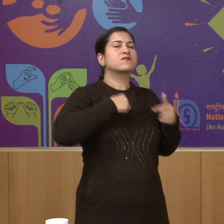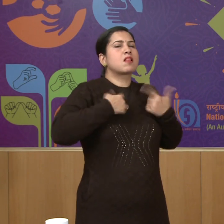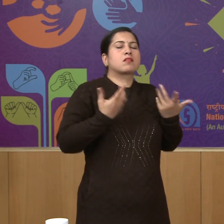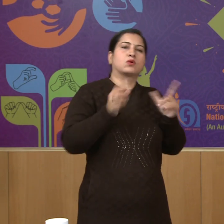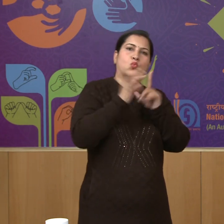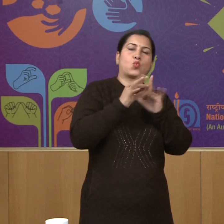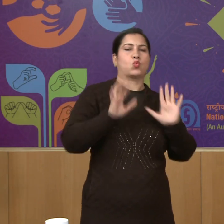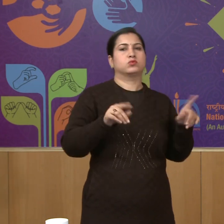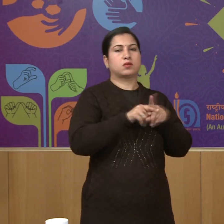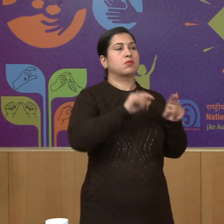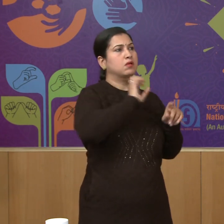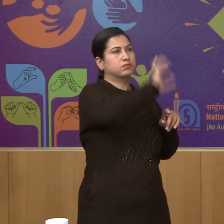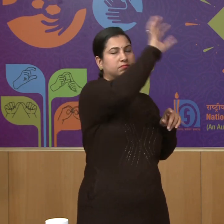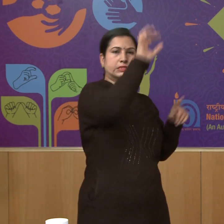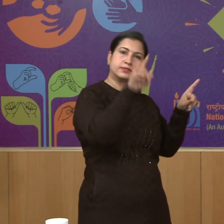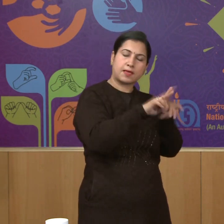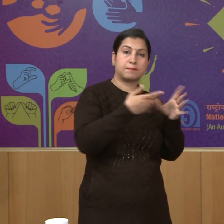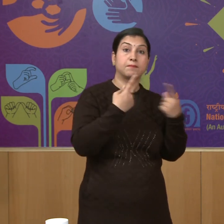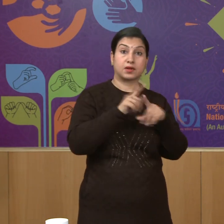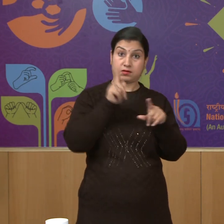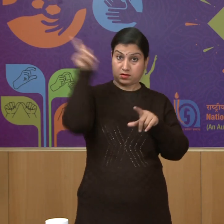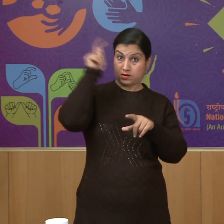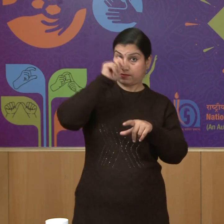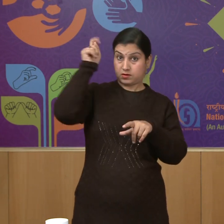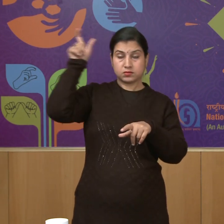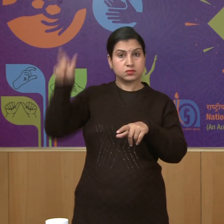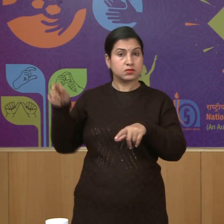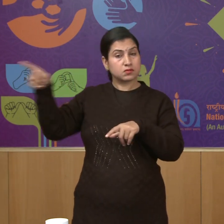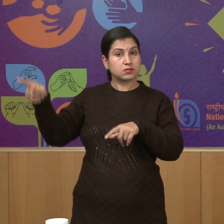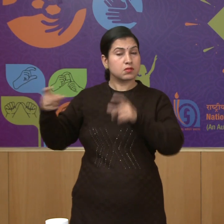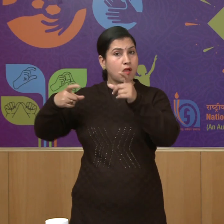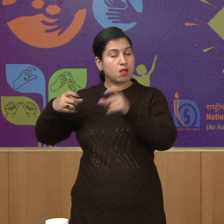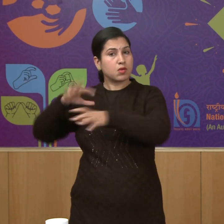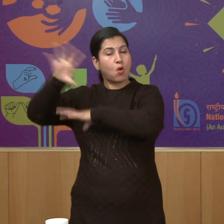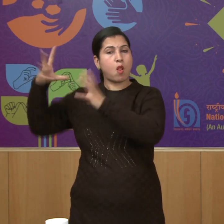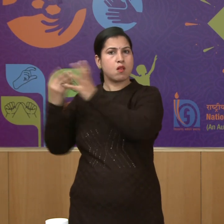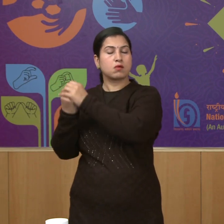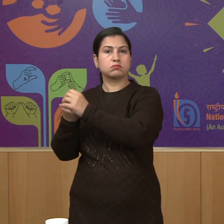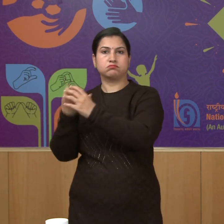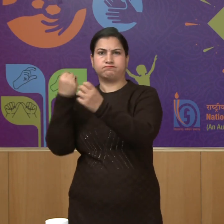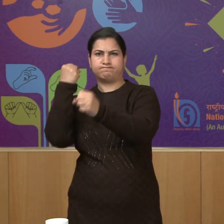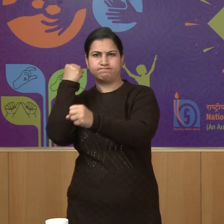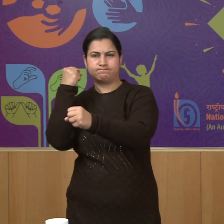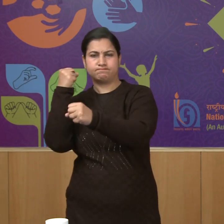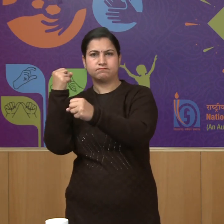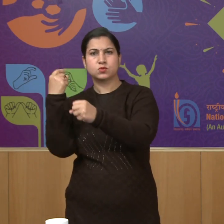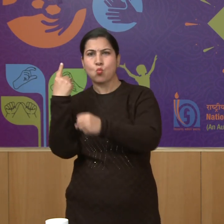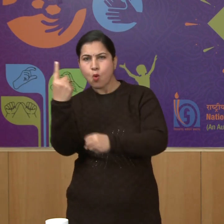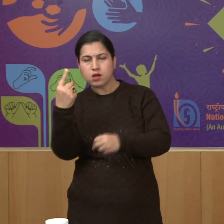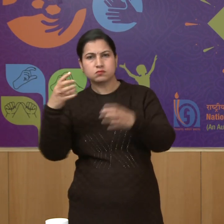while the British forces were fighting unitedly under the command of